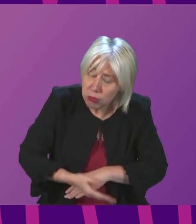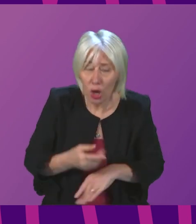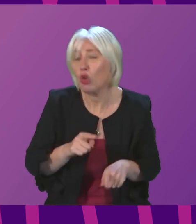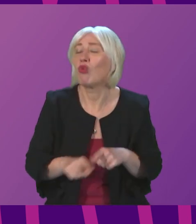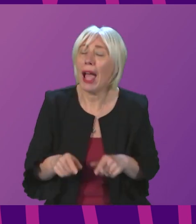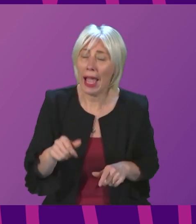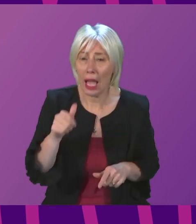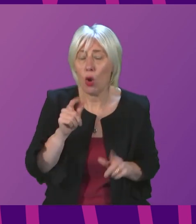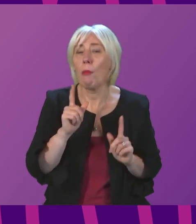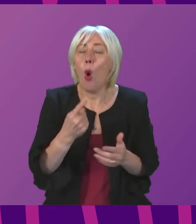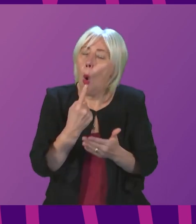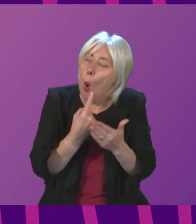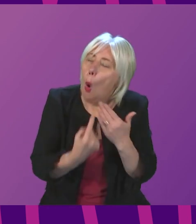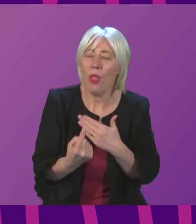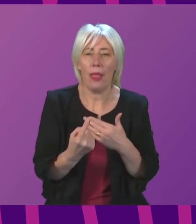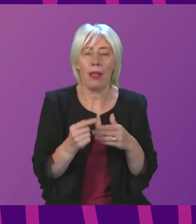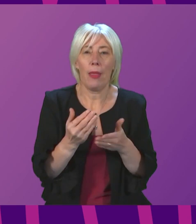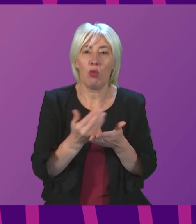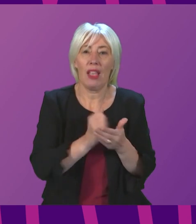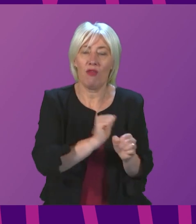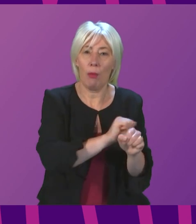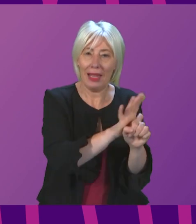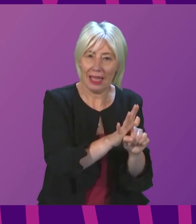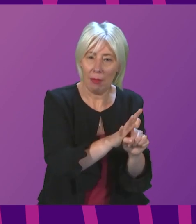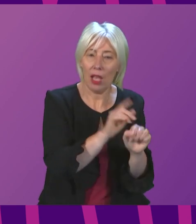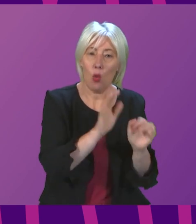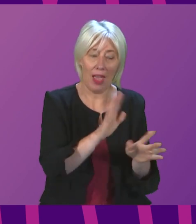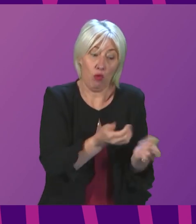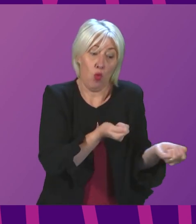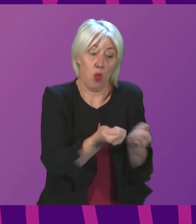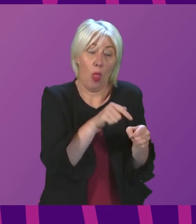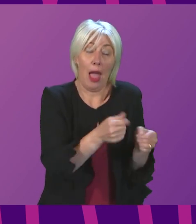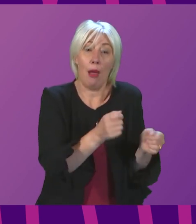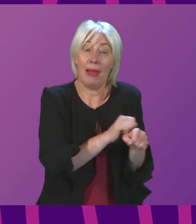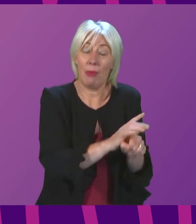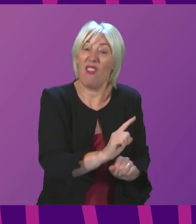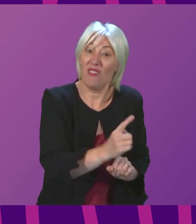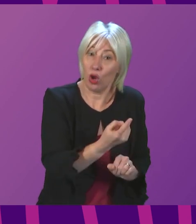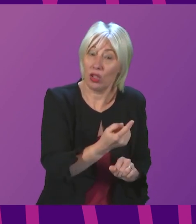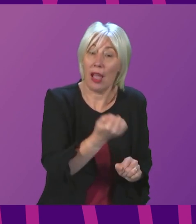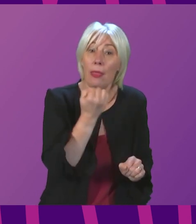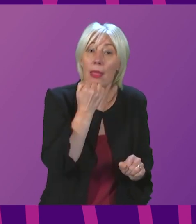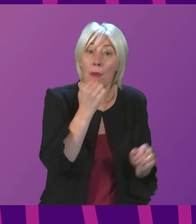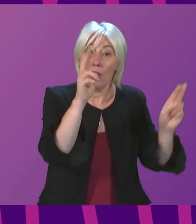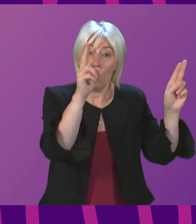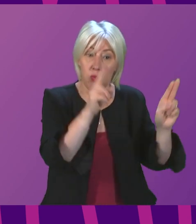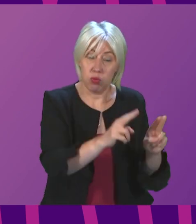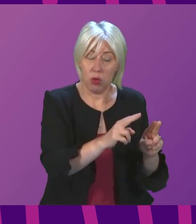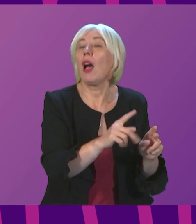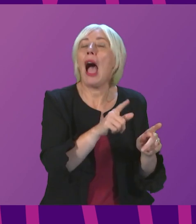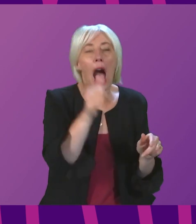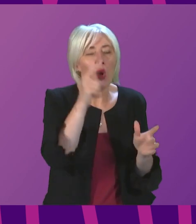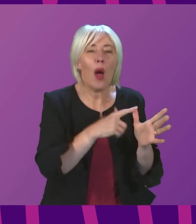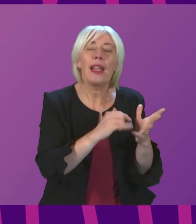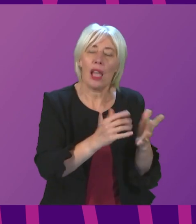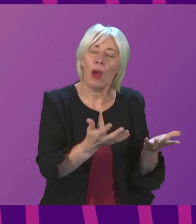thing that will protect the NHS from the pandemic is getting the pandemic under control and driving these cases down. know Anna Sauer agrees with